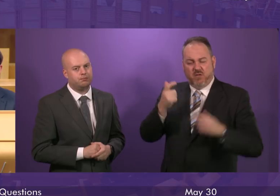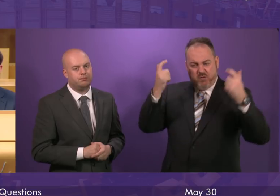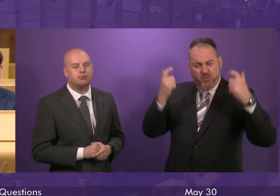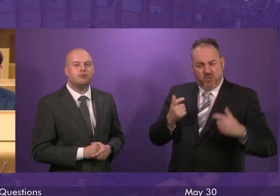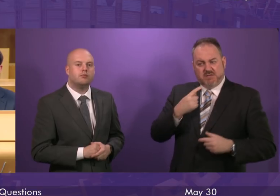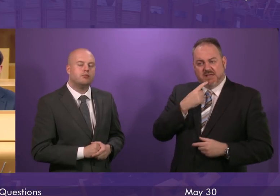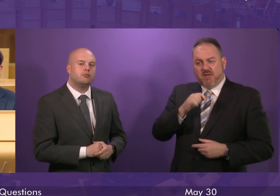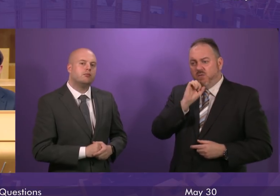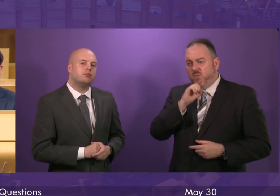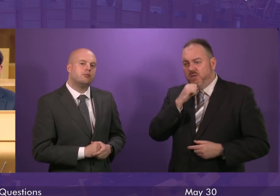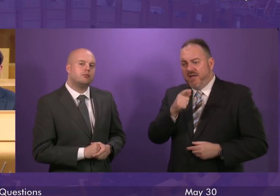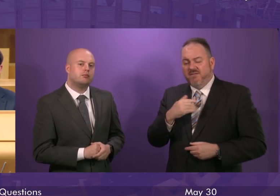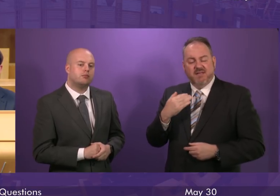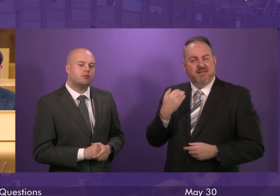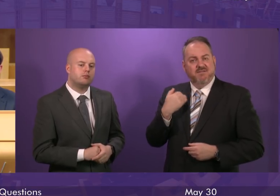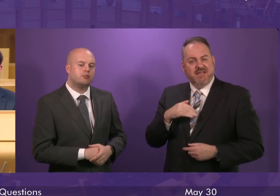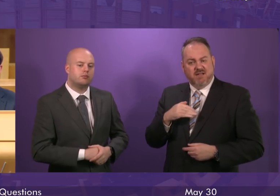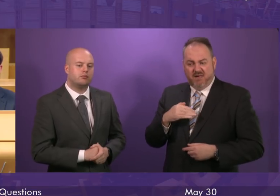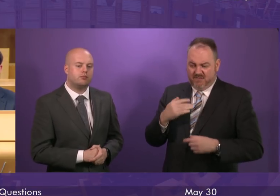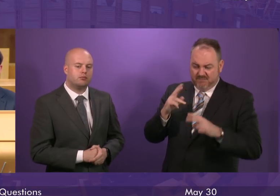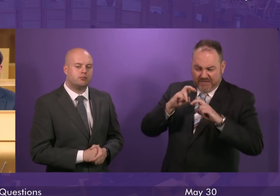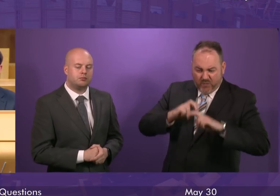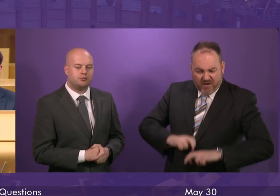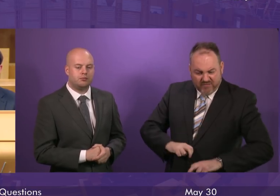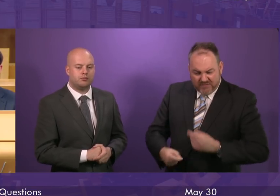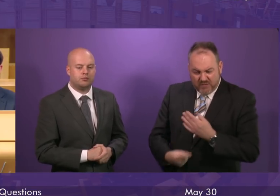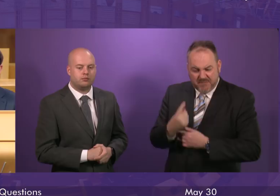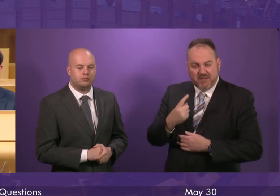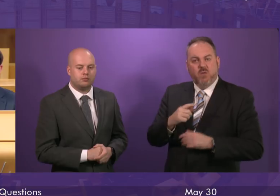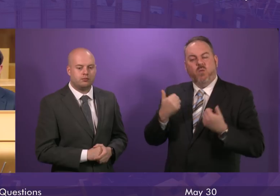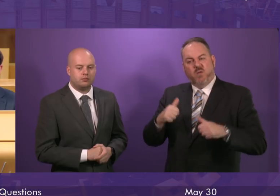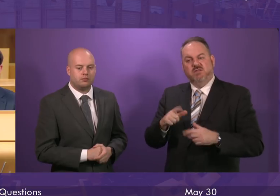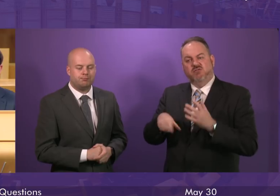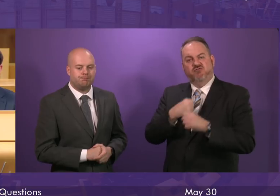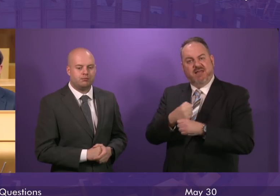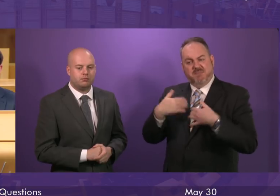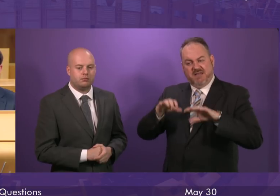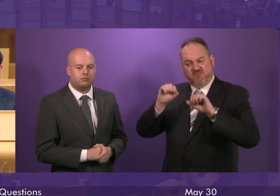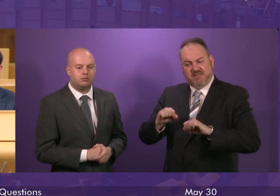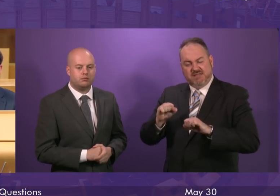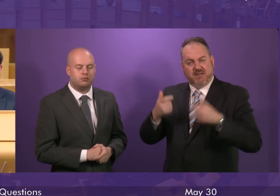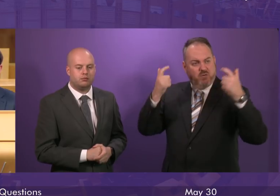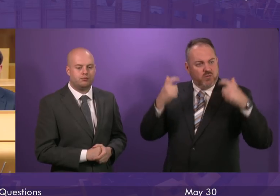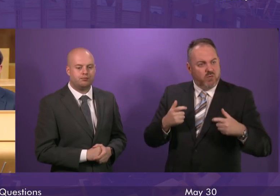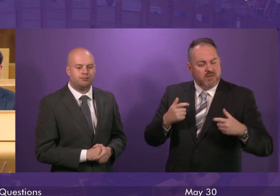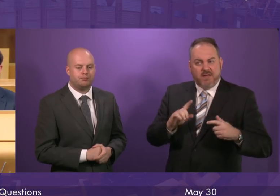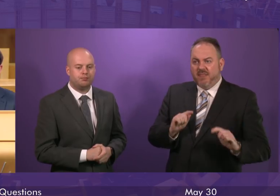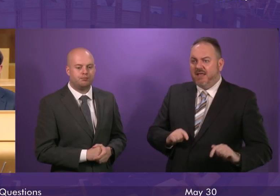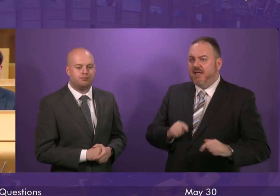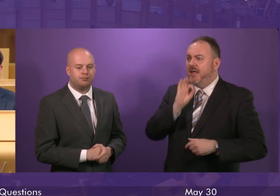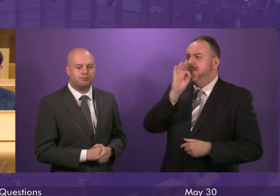whether to order a fatal accident inquiry once an appeal by the man convicted of Craig's murder had been dealt with. That appeal was refused last week.